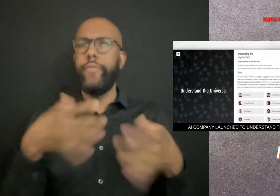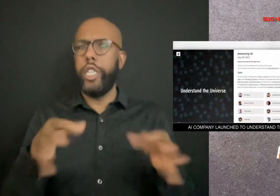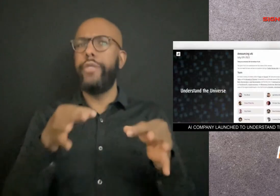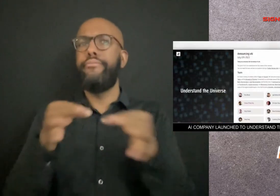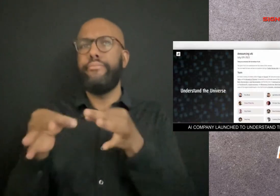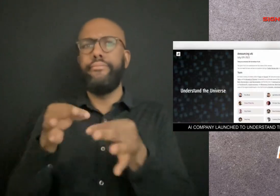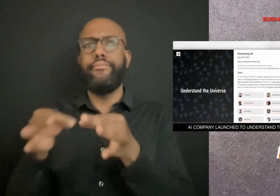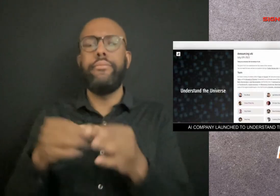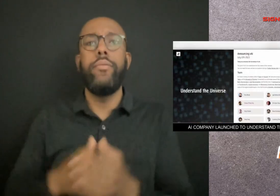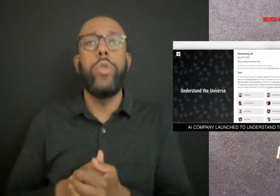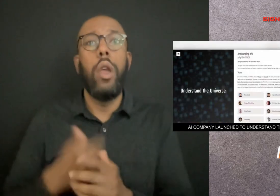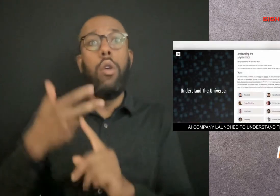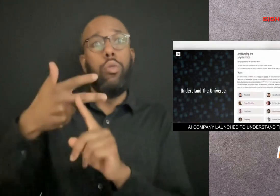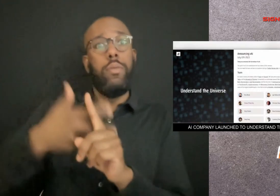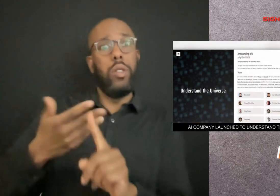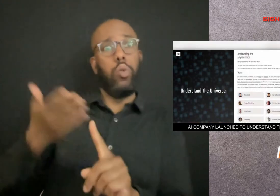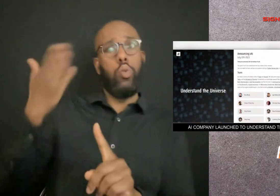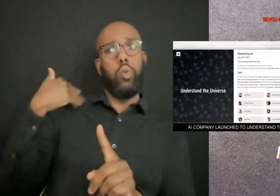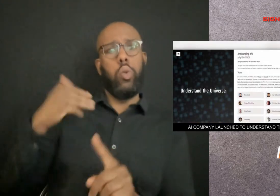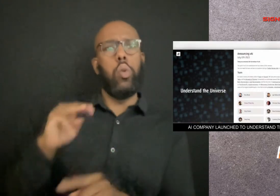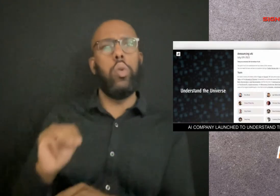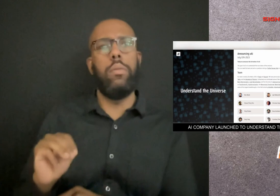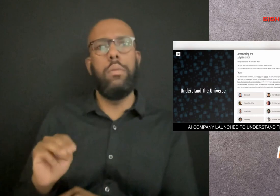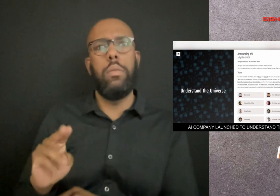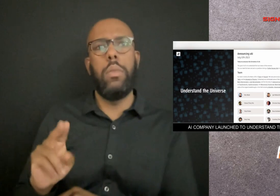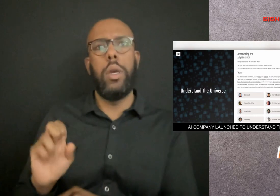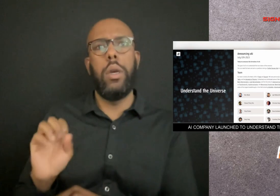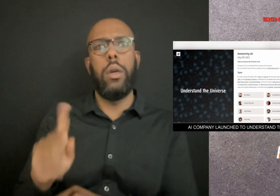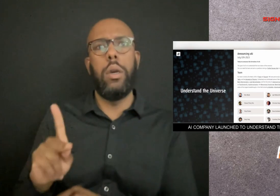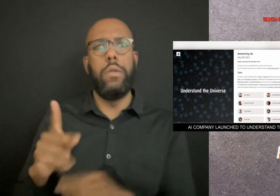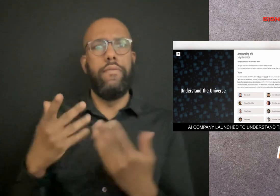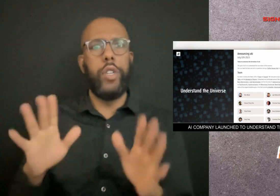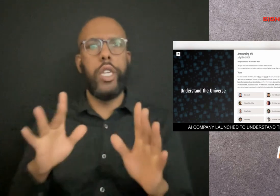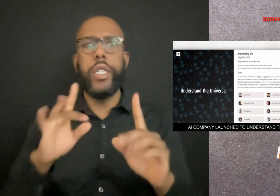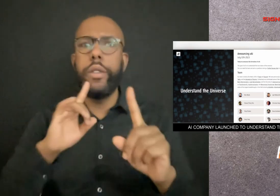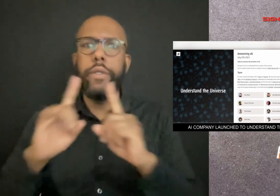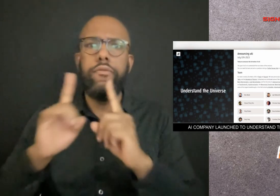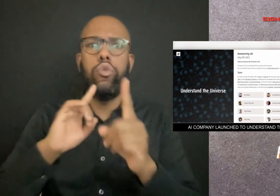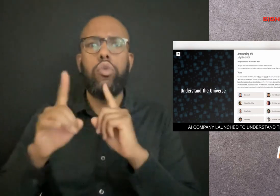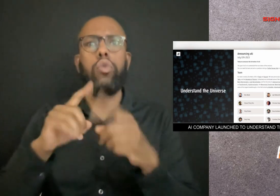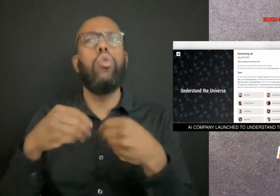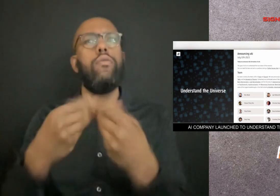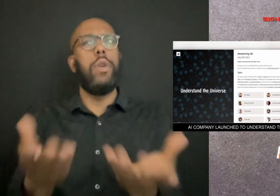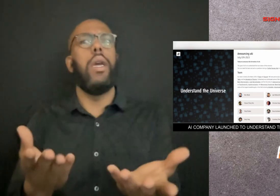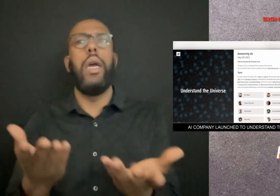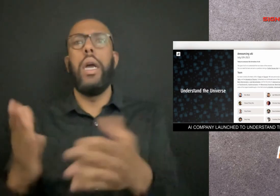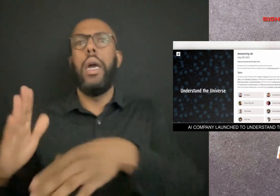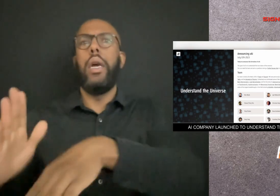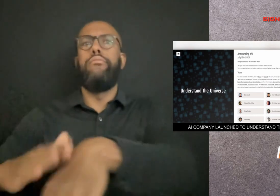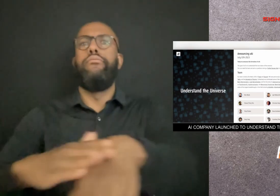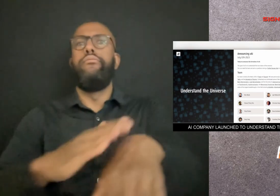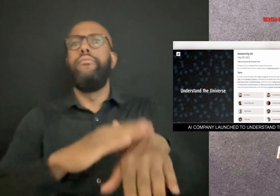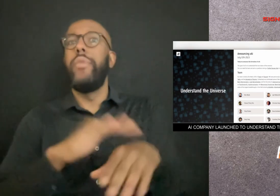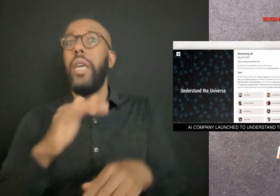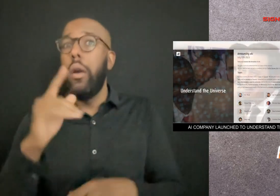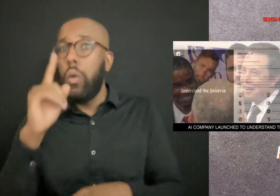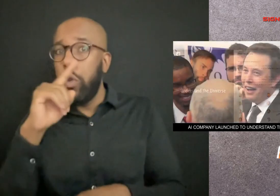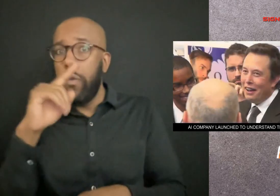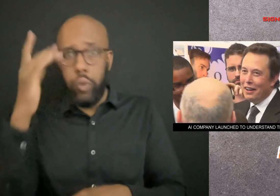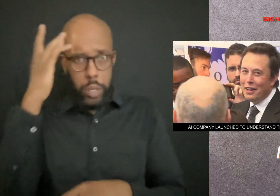Just three months ago, Musk gave an interview in which he warned that artificial intelligence could lead